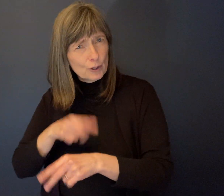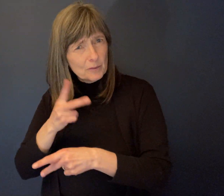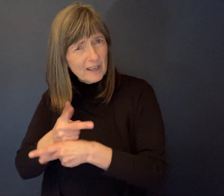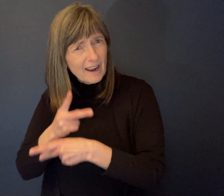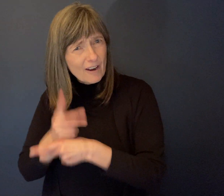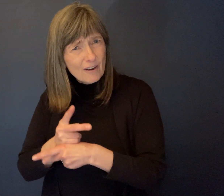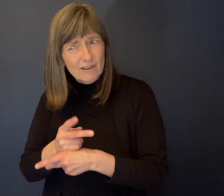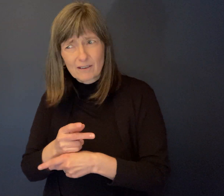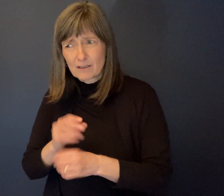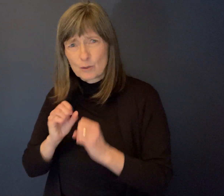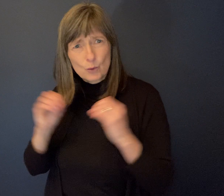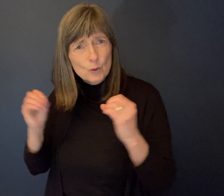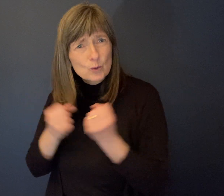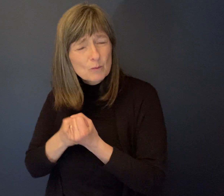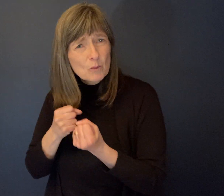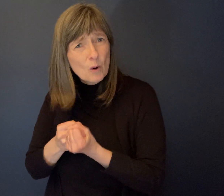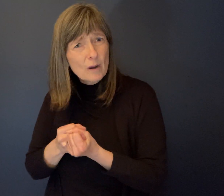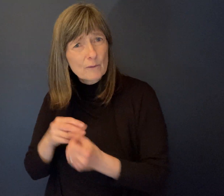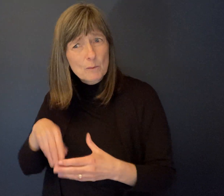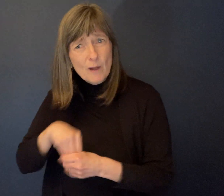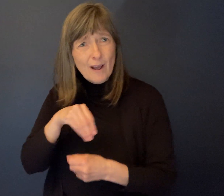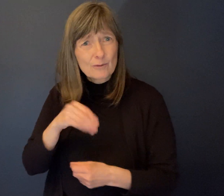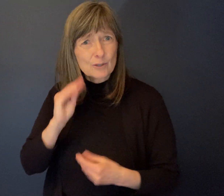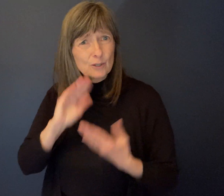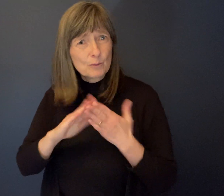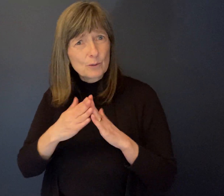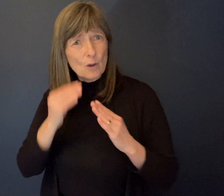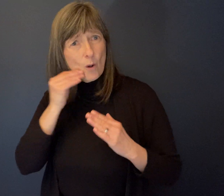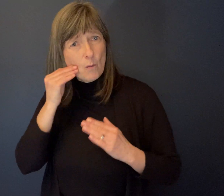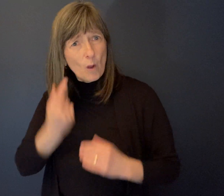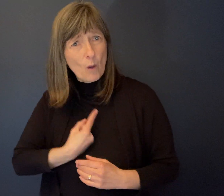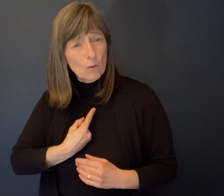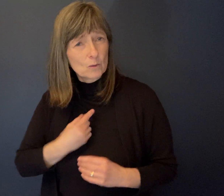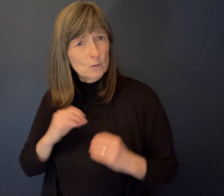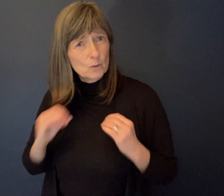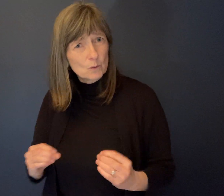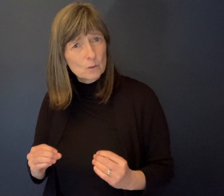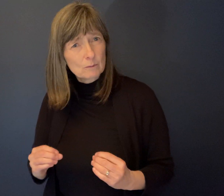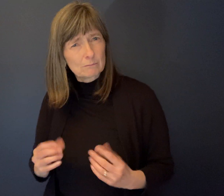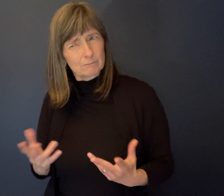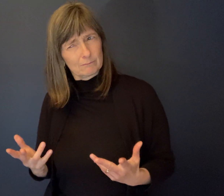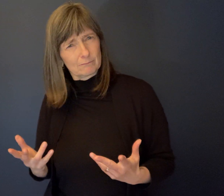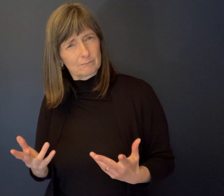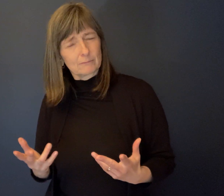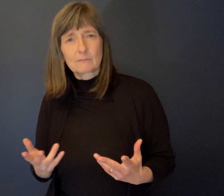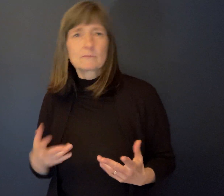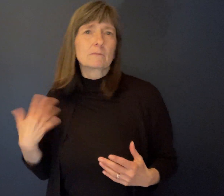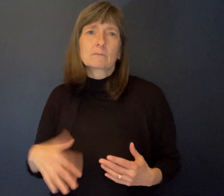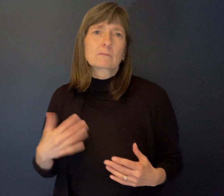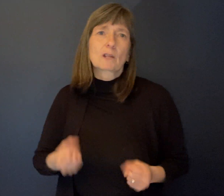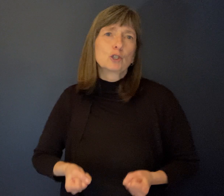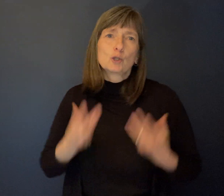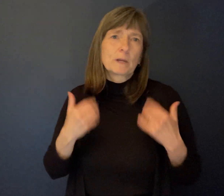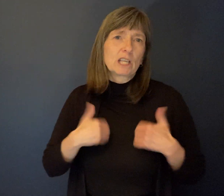beyond that. So sadly, we're seeing too much of that. We're seeing too many young people having to move into those facilities. So